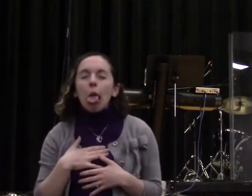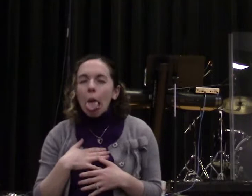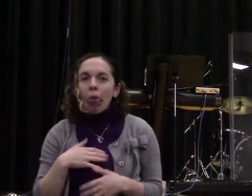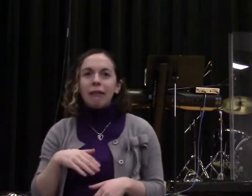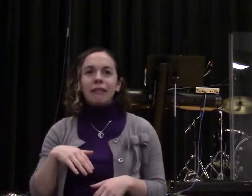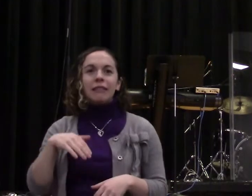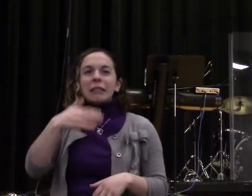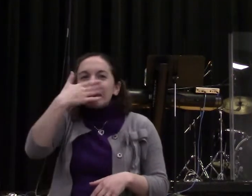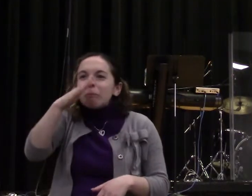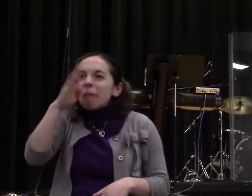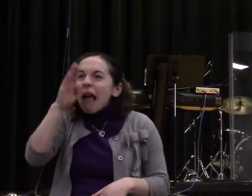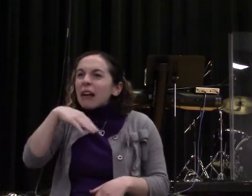Hallelujah.